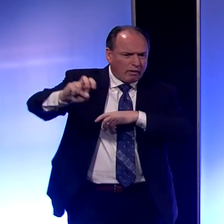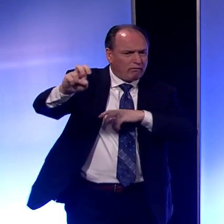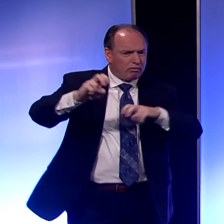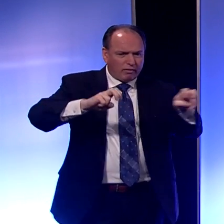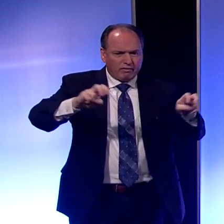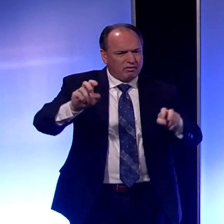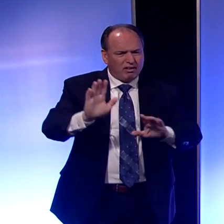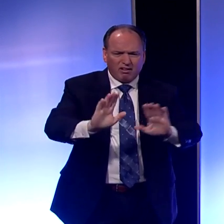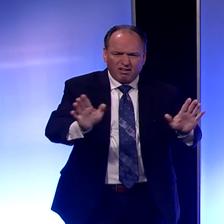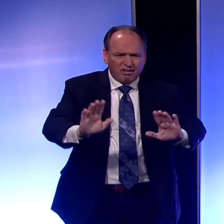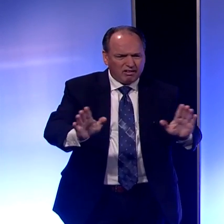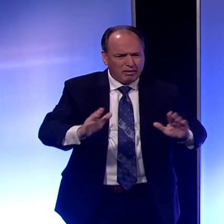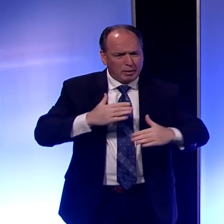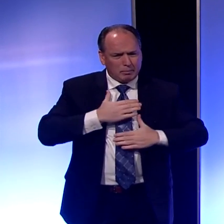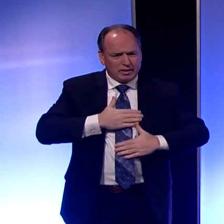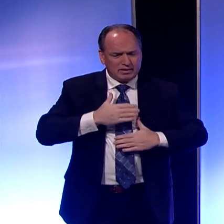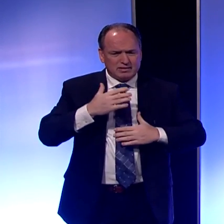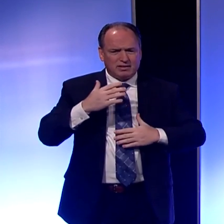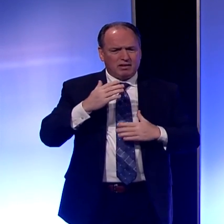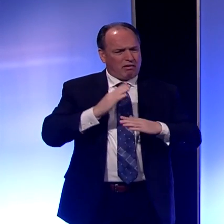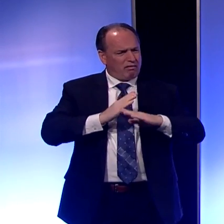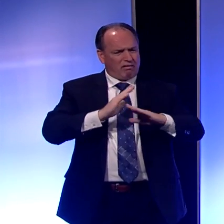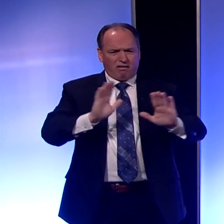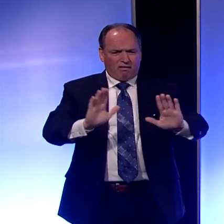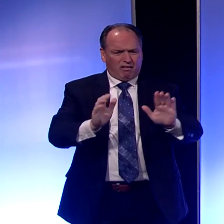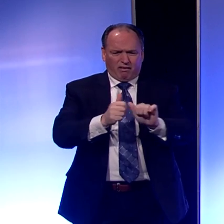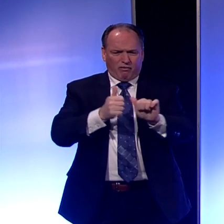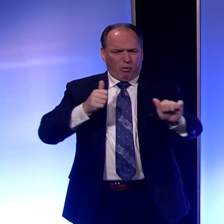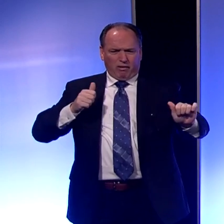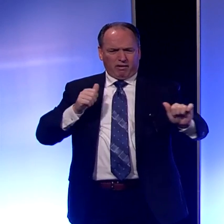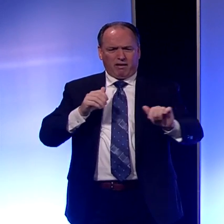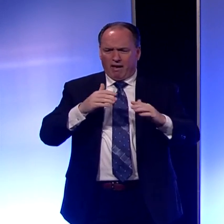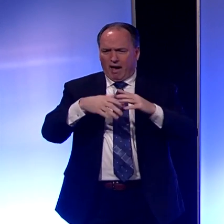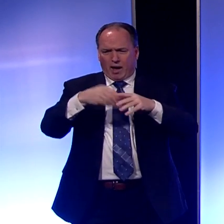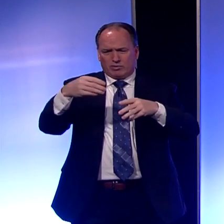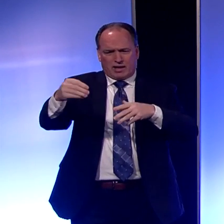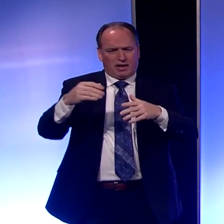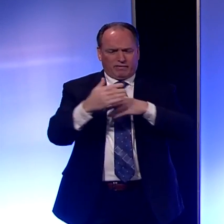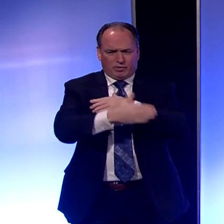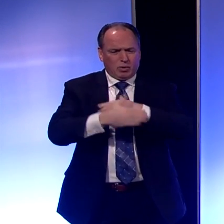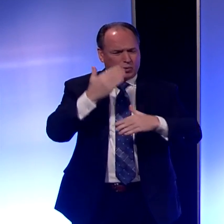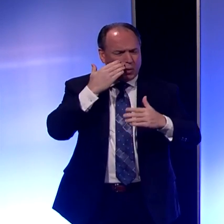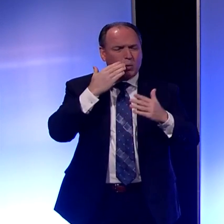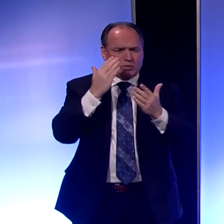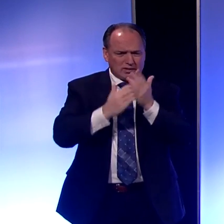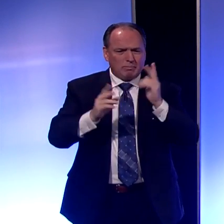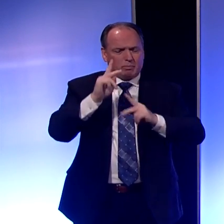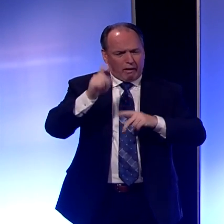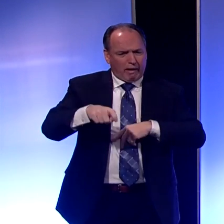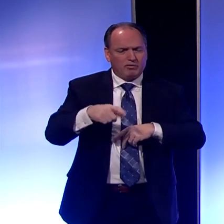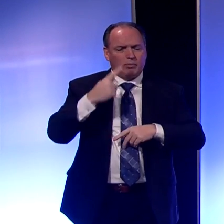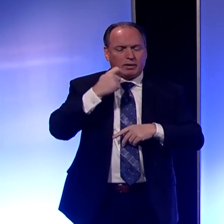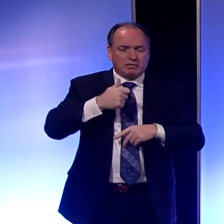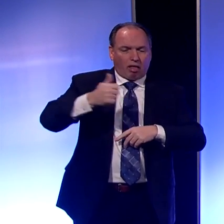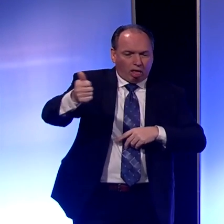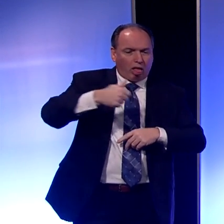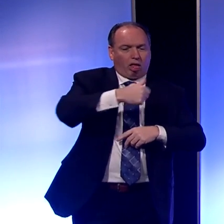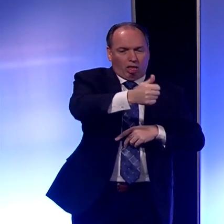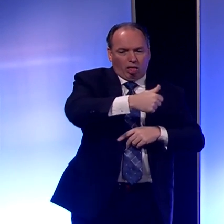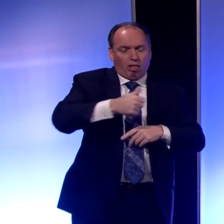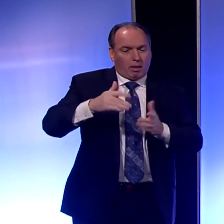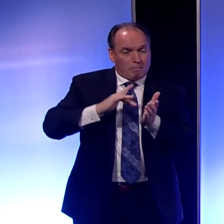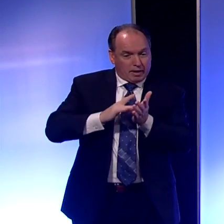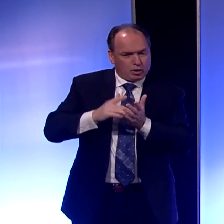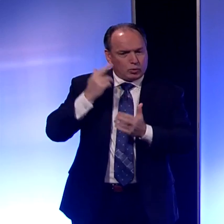avoid travel outside of our community, you should avoid it. We know that there's some people who have to go particularly because of medical reasons